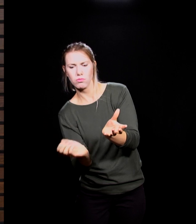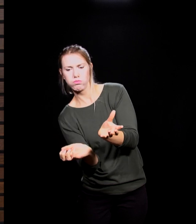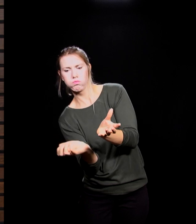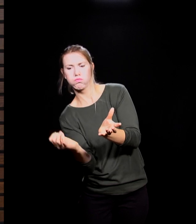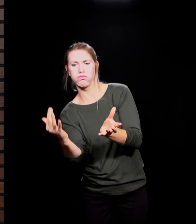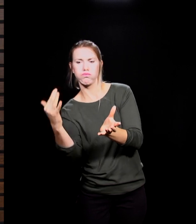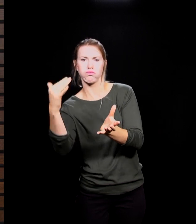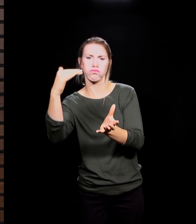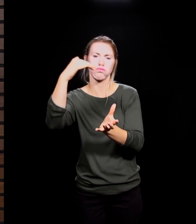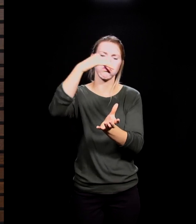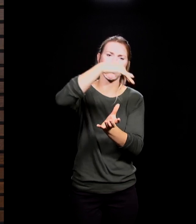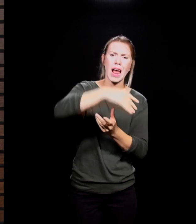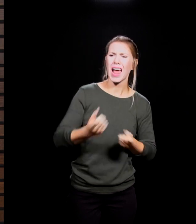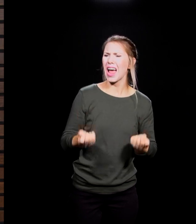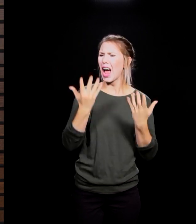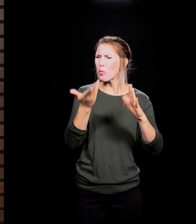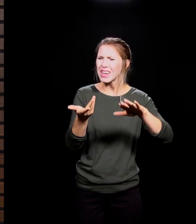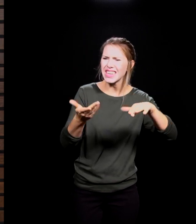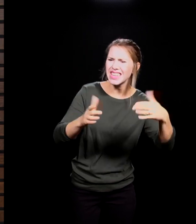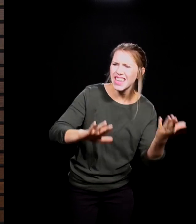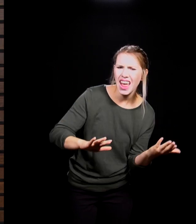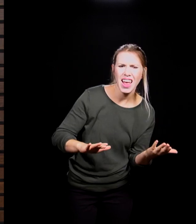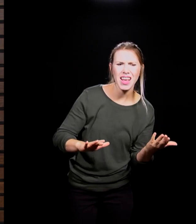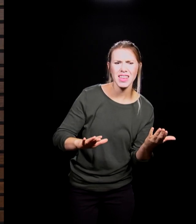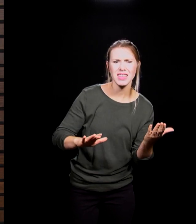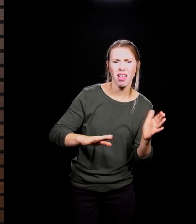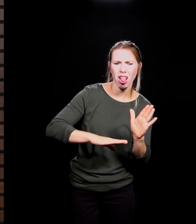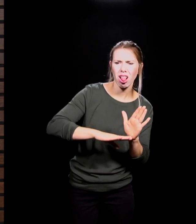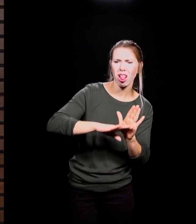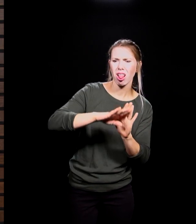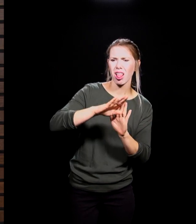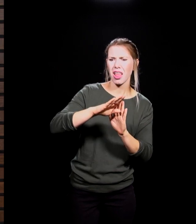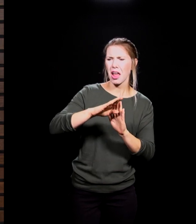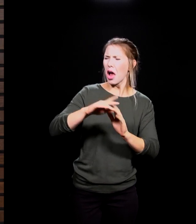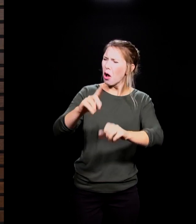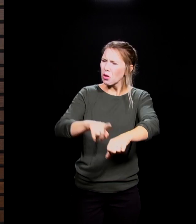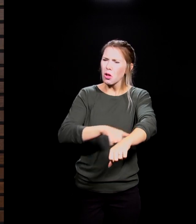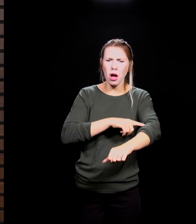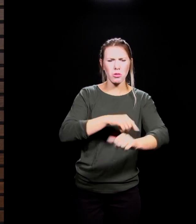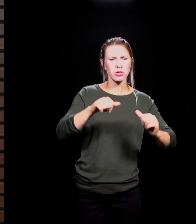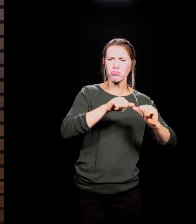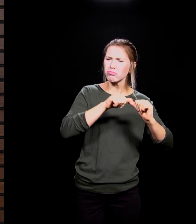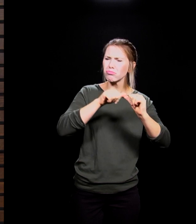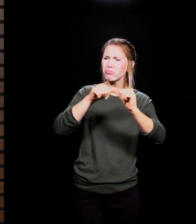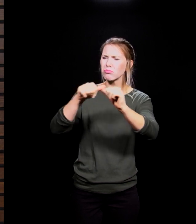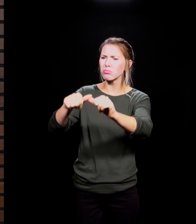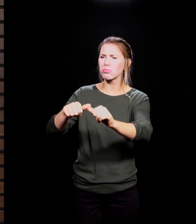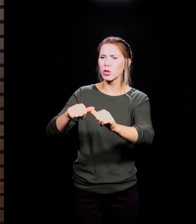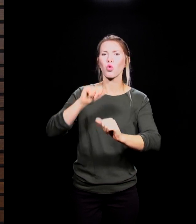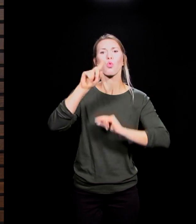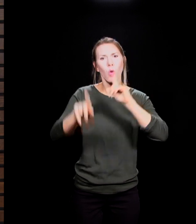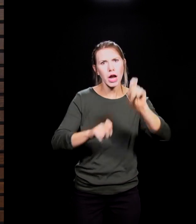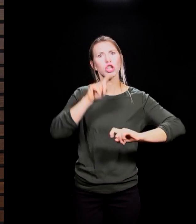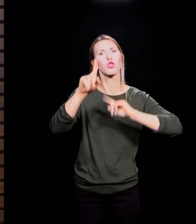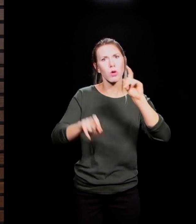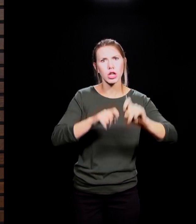will be a reality? How long will this go on? These are trying times, and beloved, sometimes it's in the midst of the